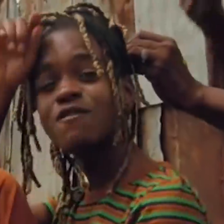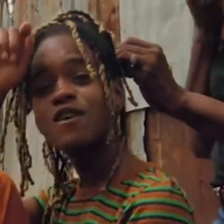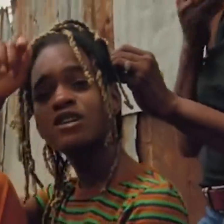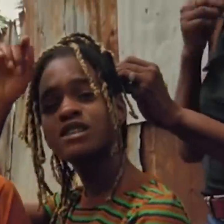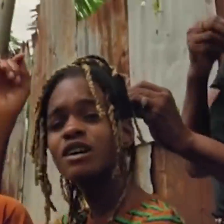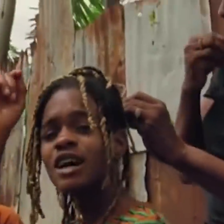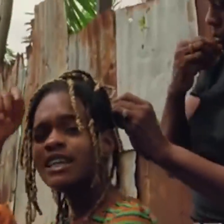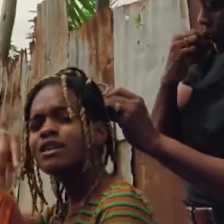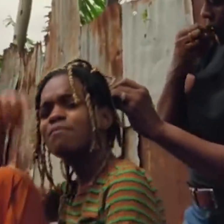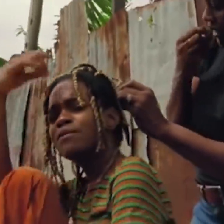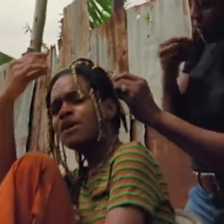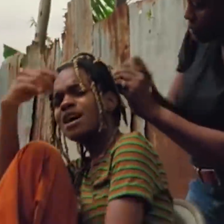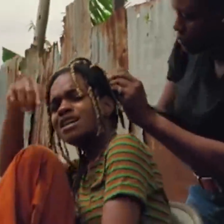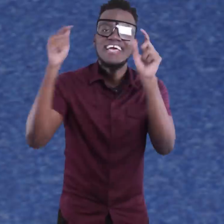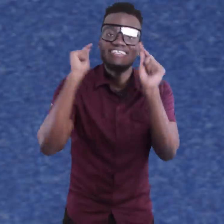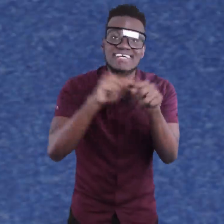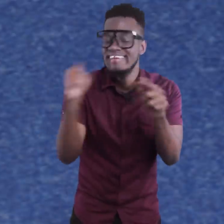my ear.